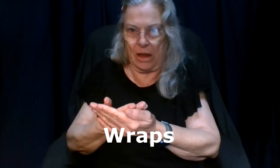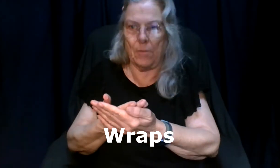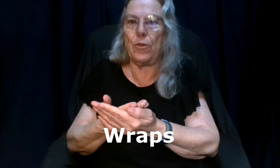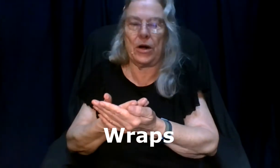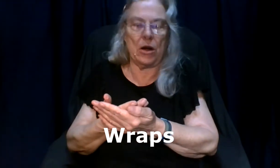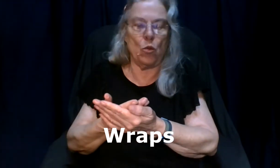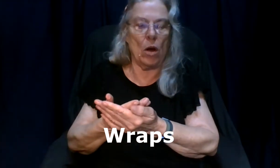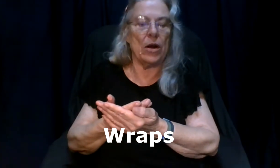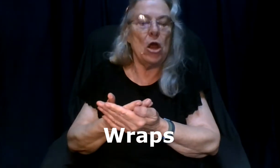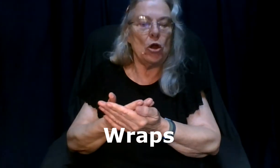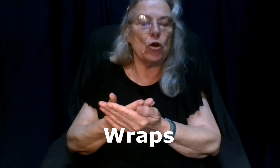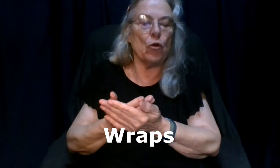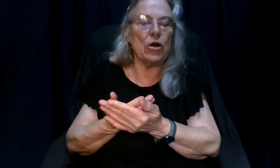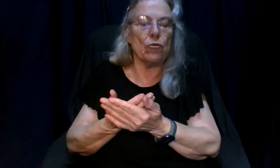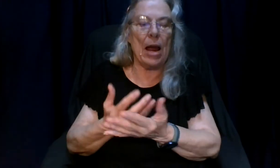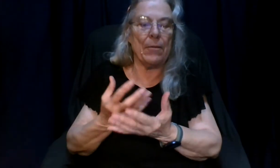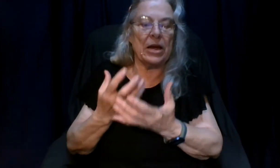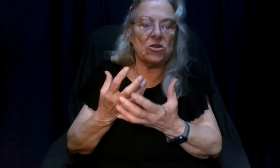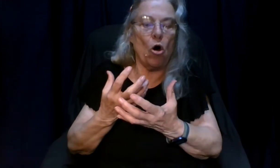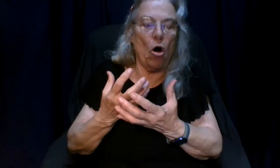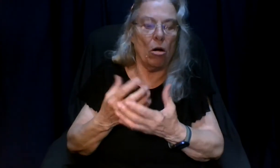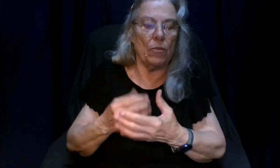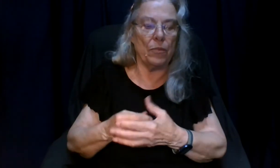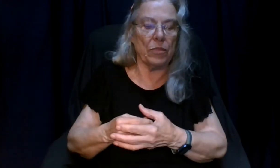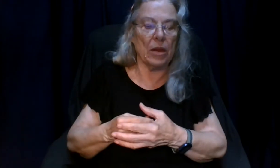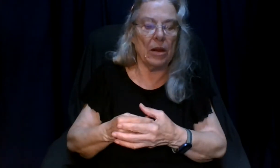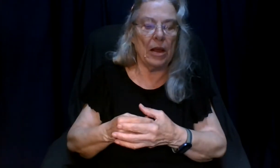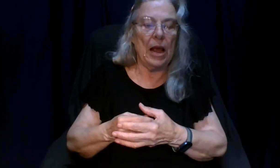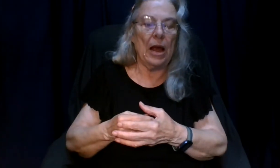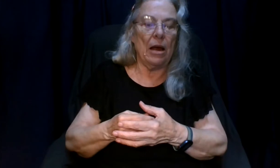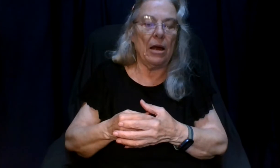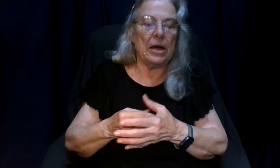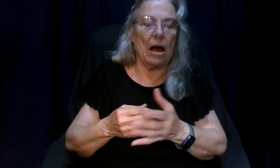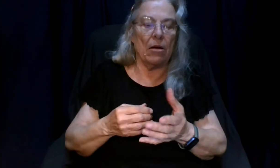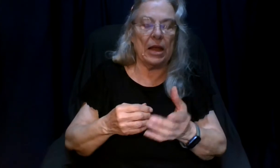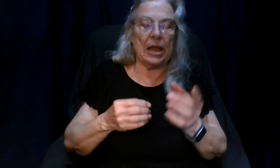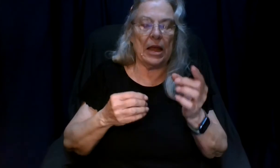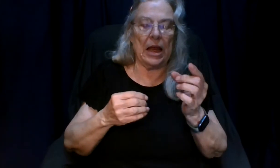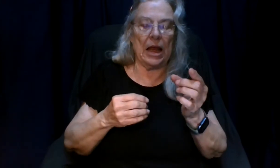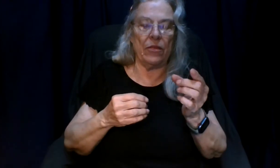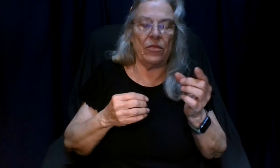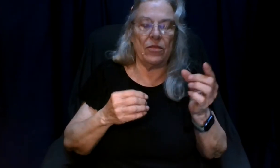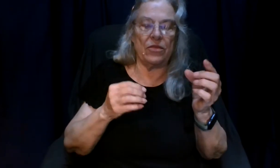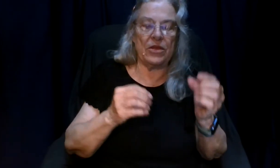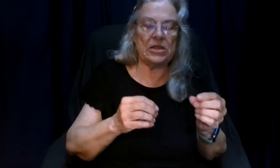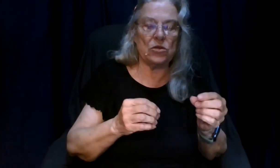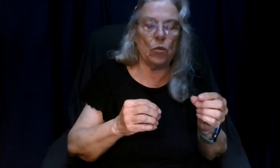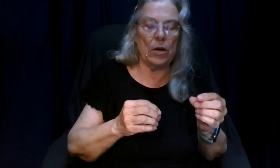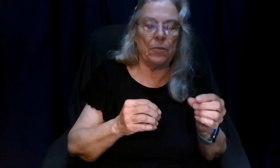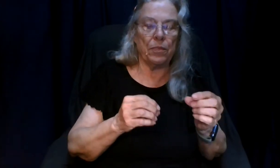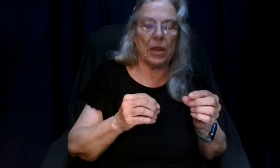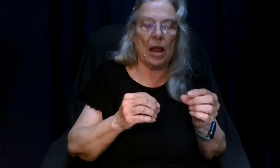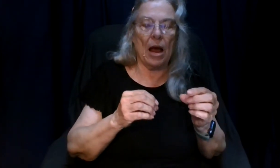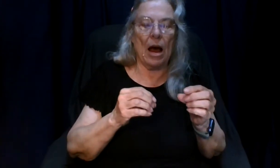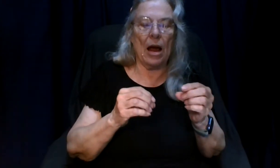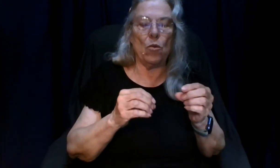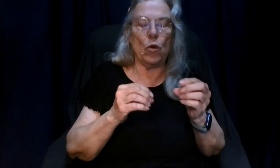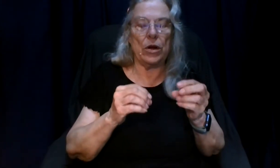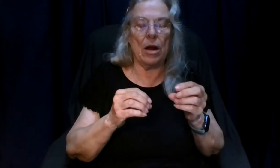put it in one you're going to wrap it it's all now in this one I would not